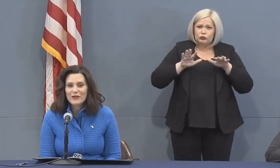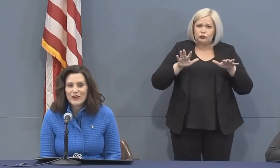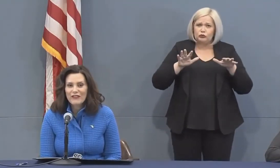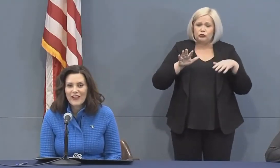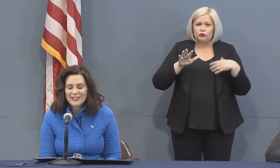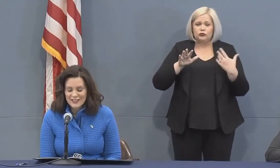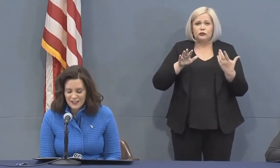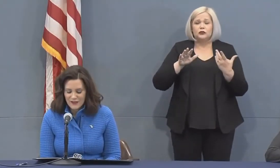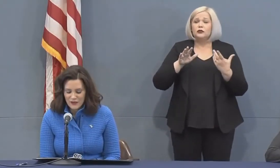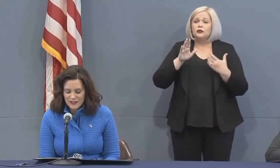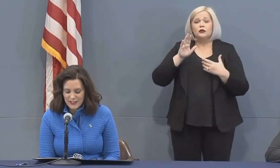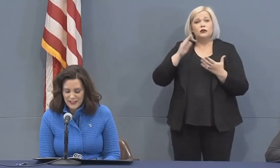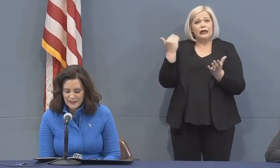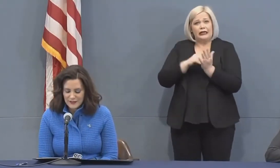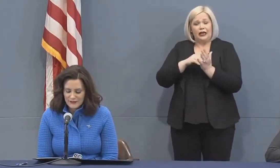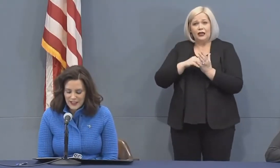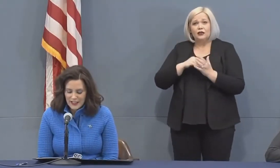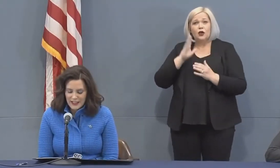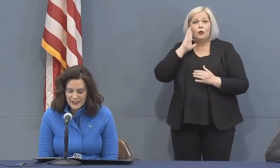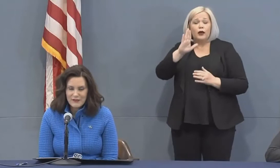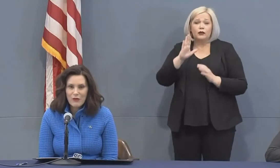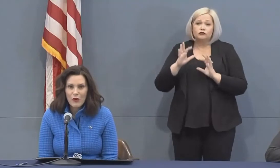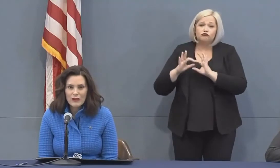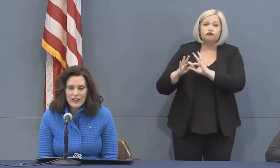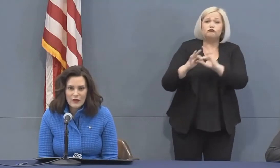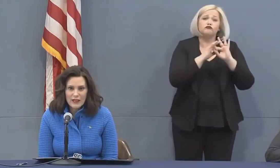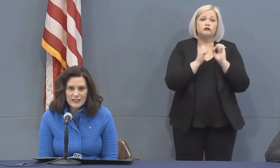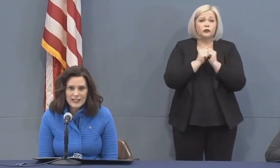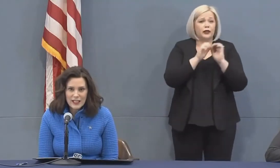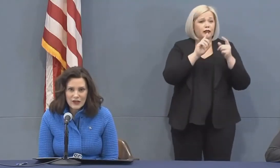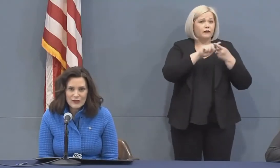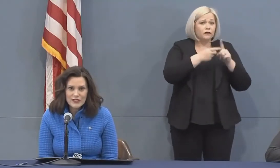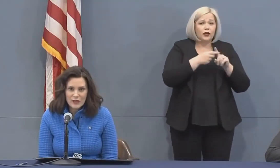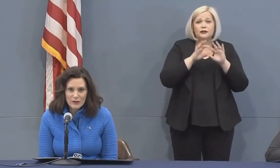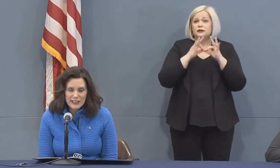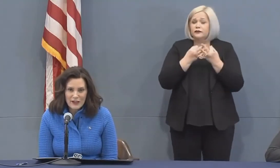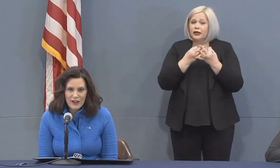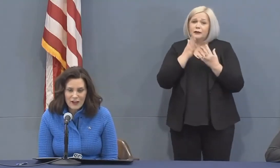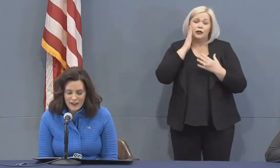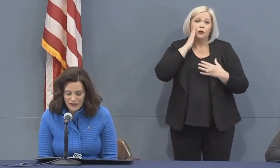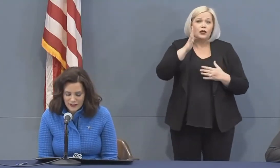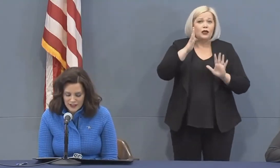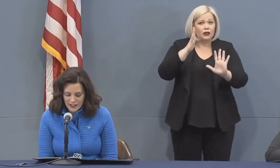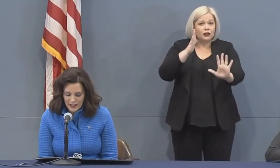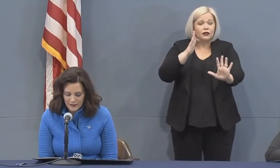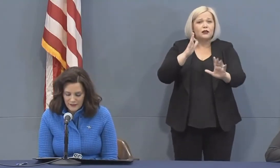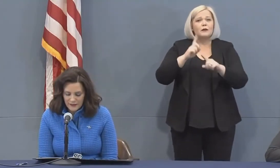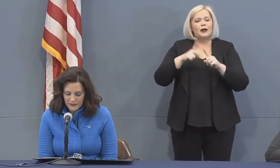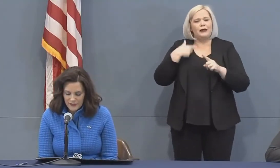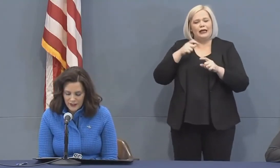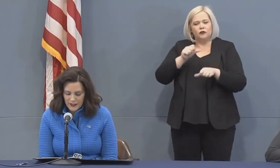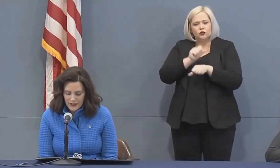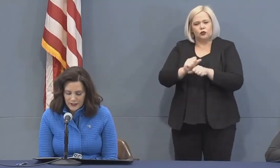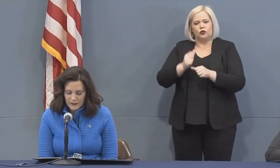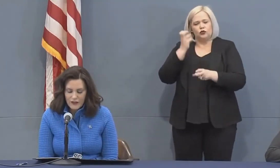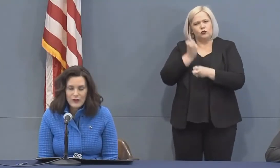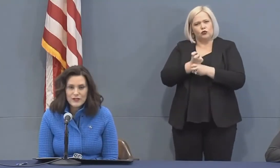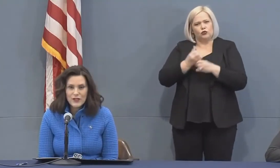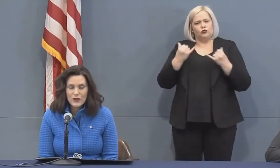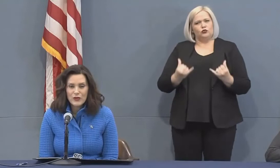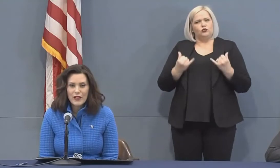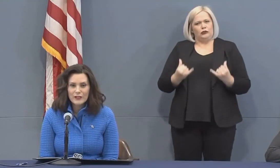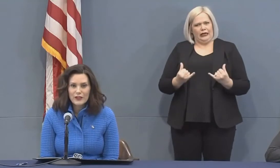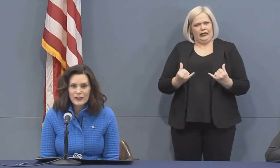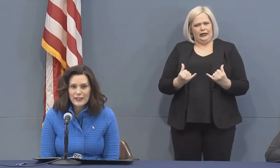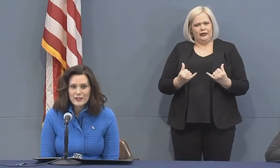with our friends and loved ones again, it's important that we continue to double down on our efforts today. For